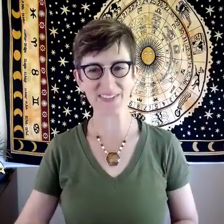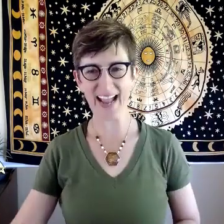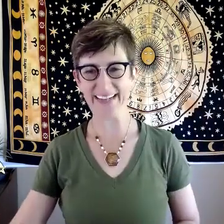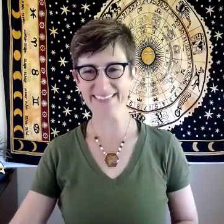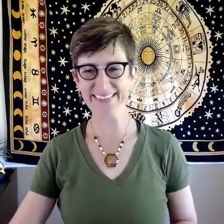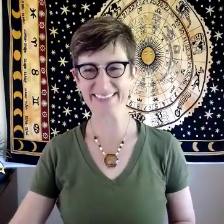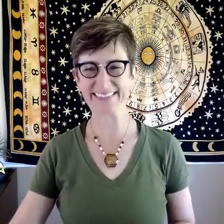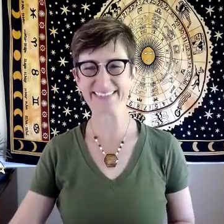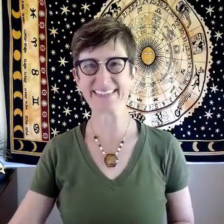for now